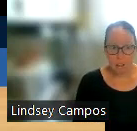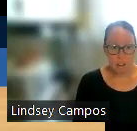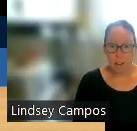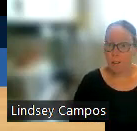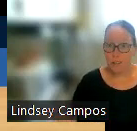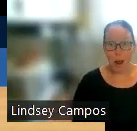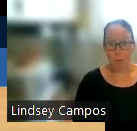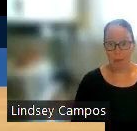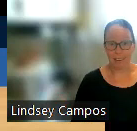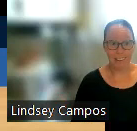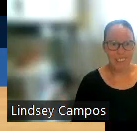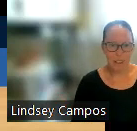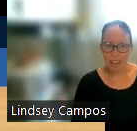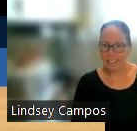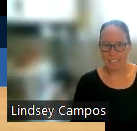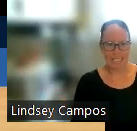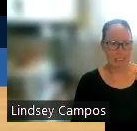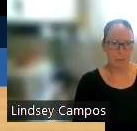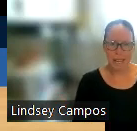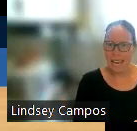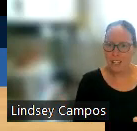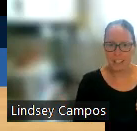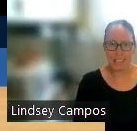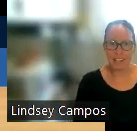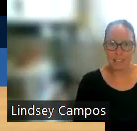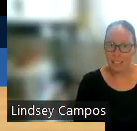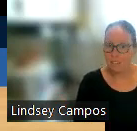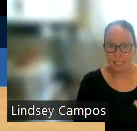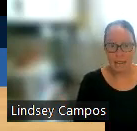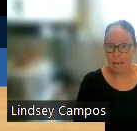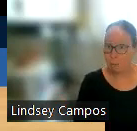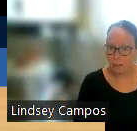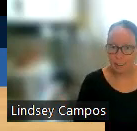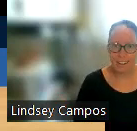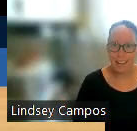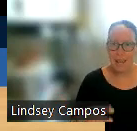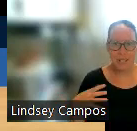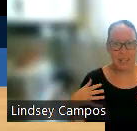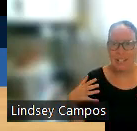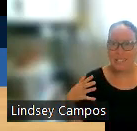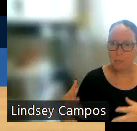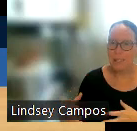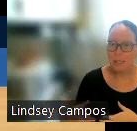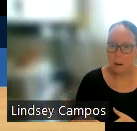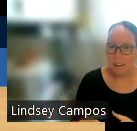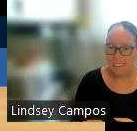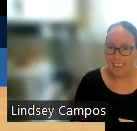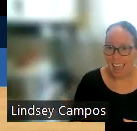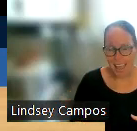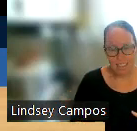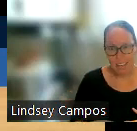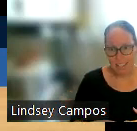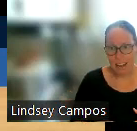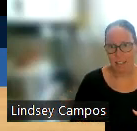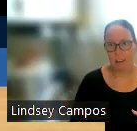a general topic. Like location and activity and time period, give me something to go with.